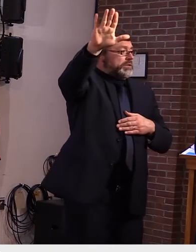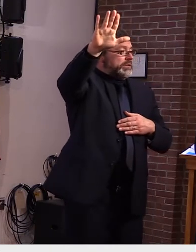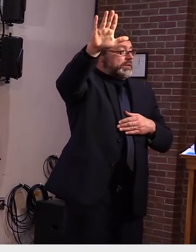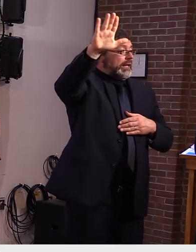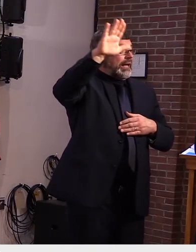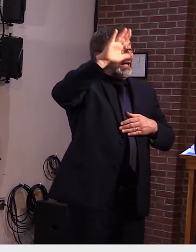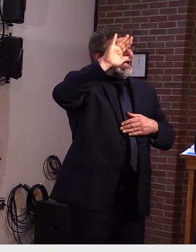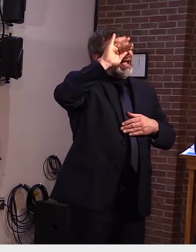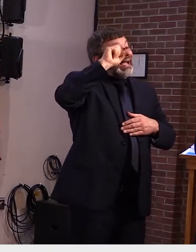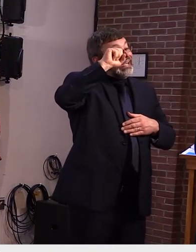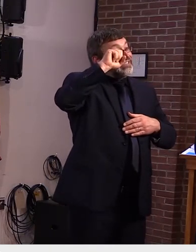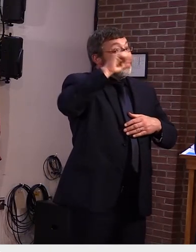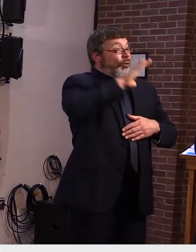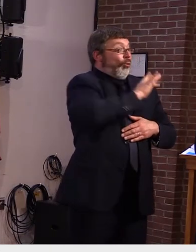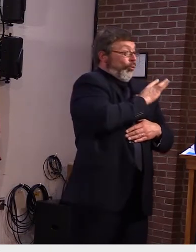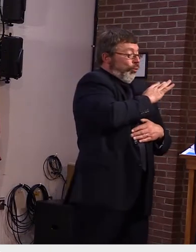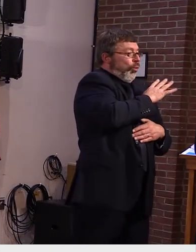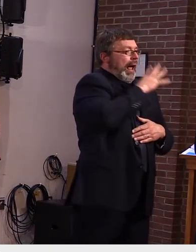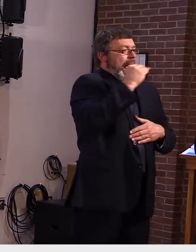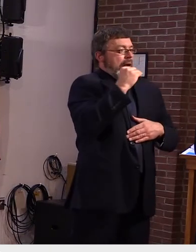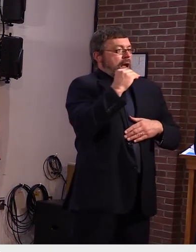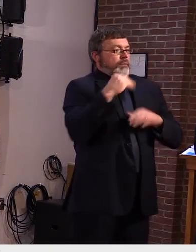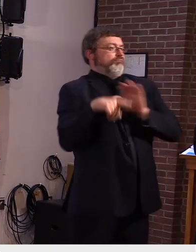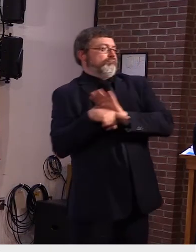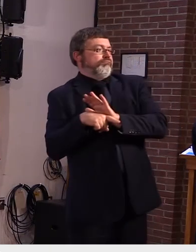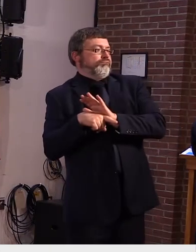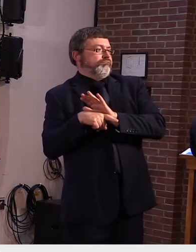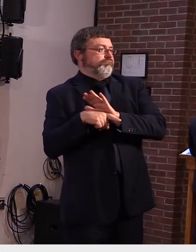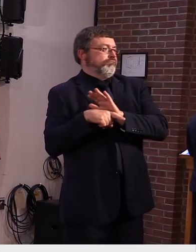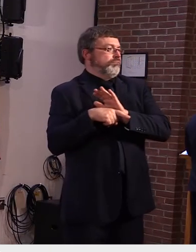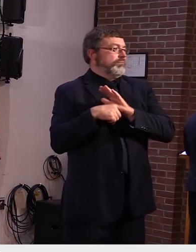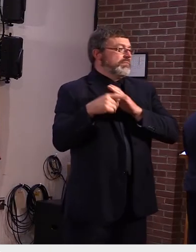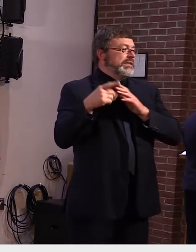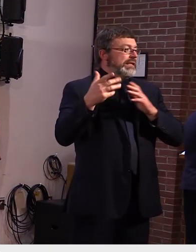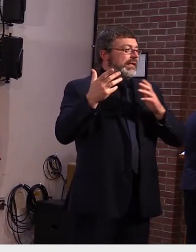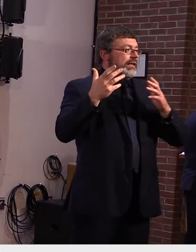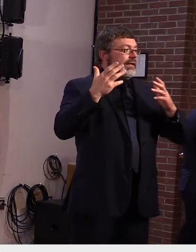the best thing is to just shut down facebook in its entirety that might be helpful